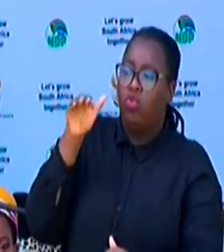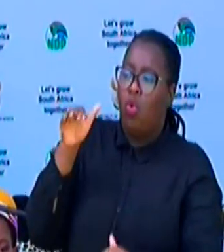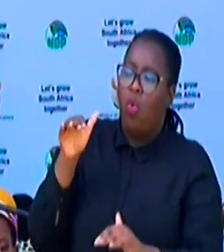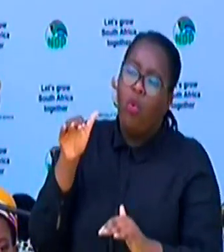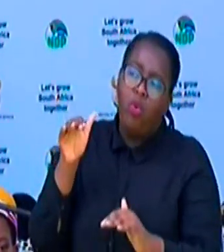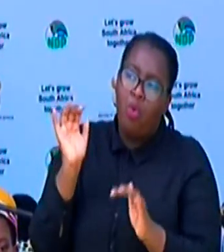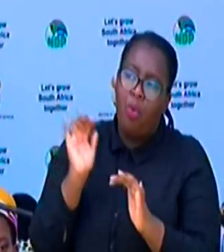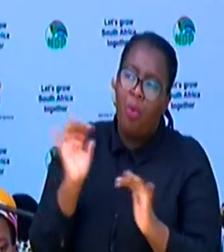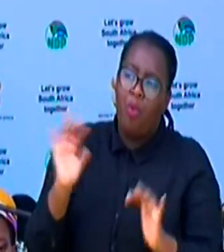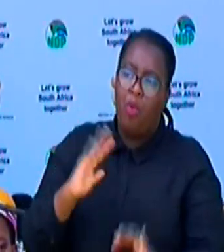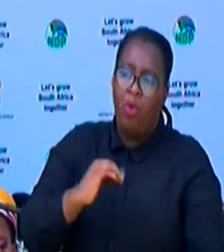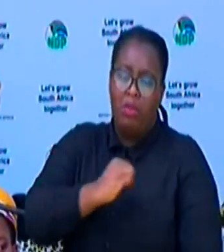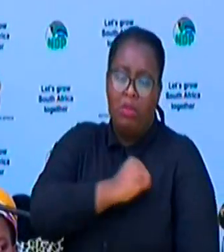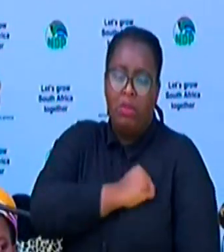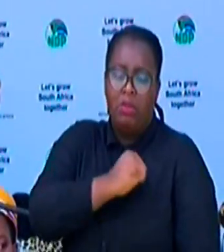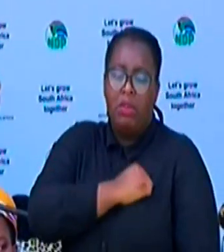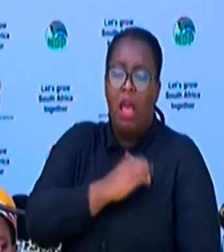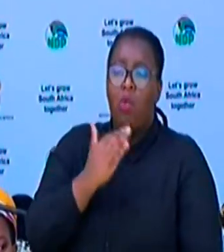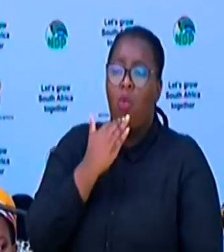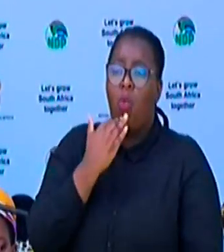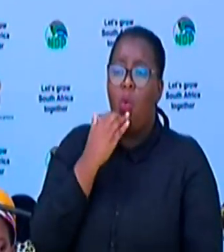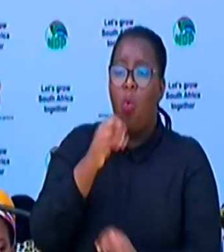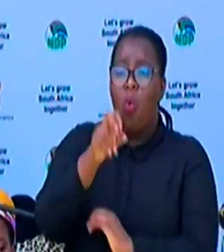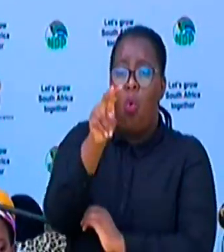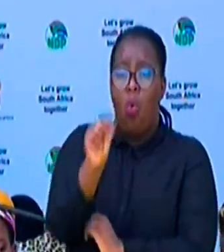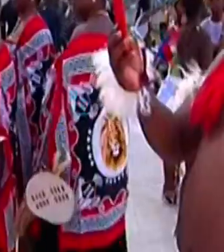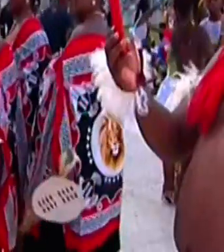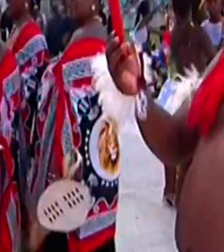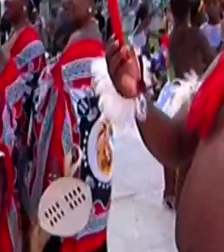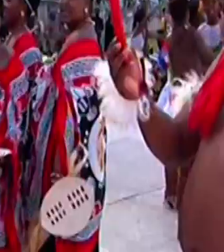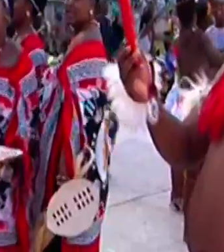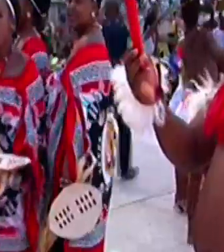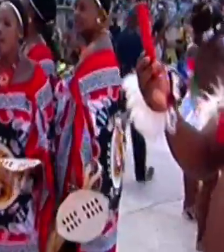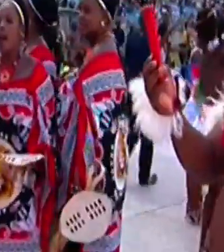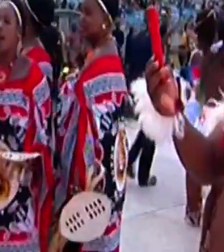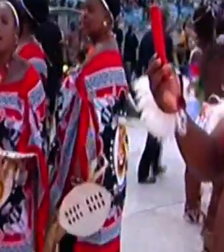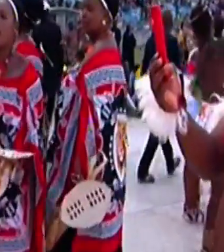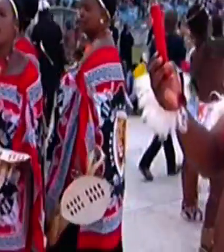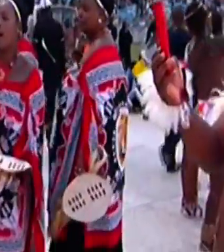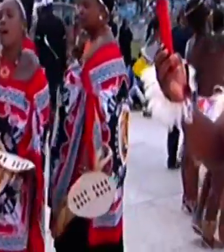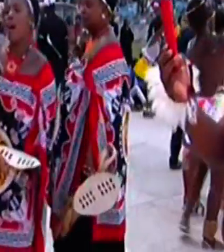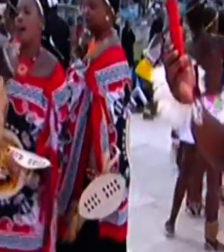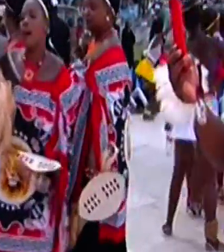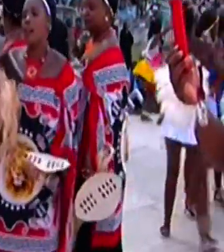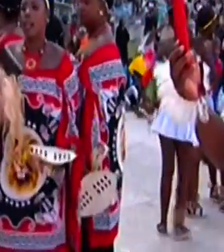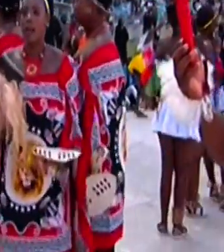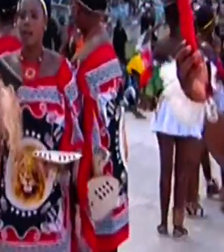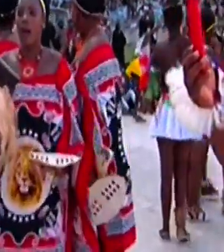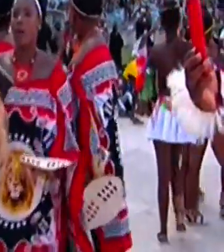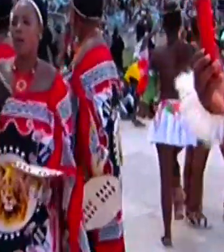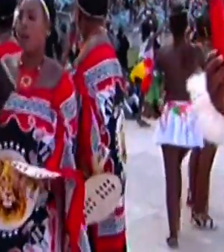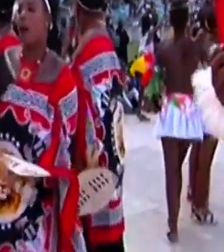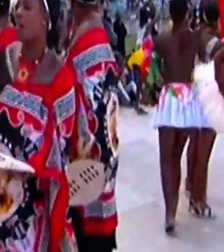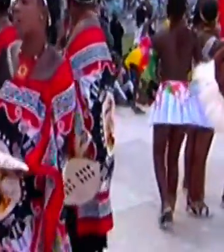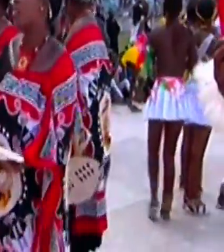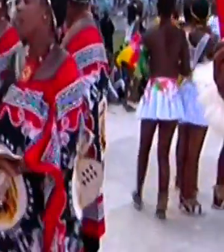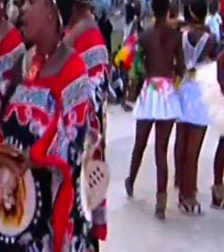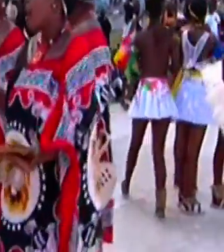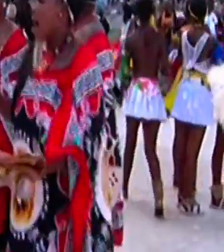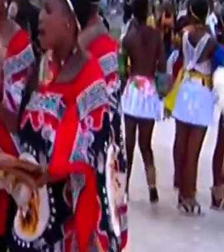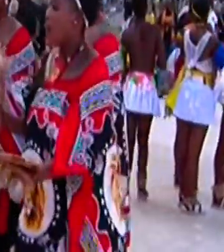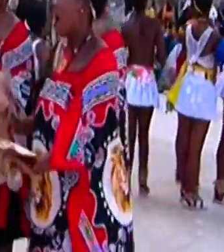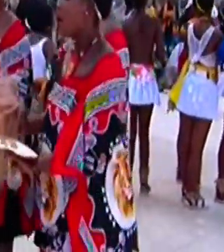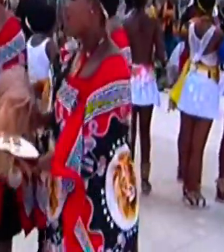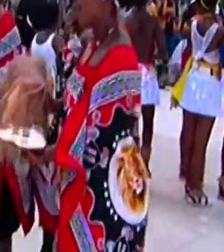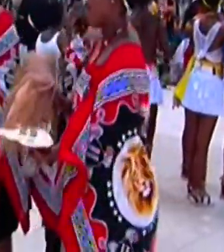of Nguni king in the Congo basin. Their research further suggests that Amazulu